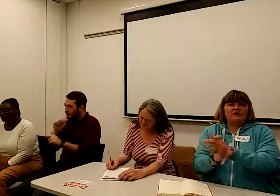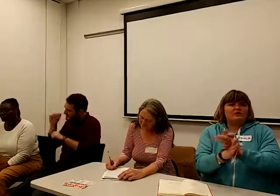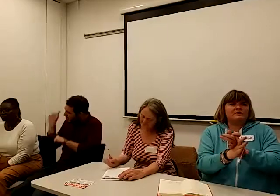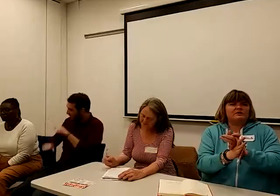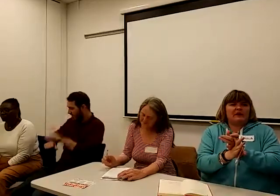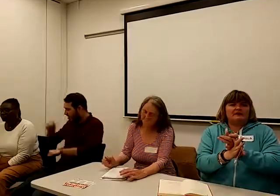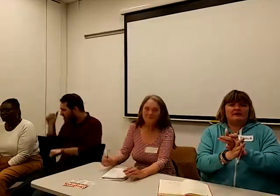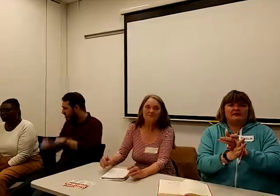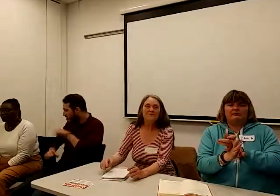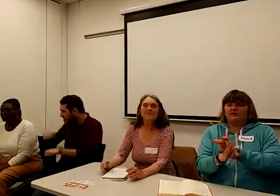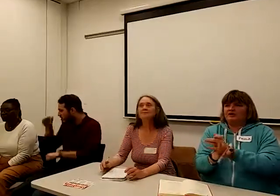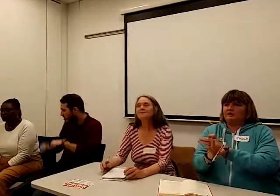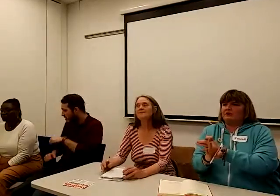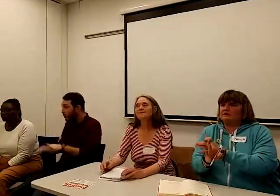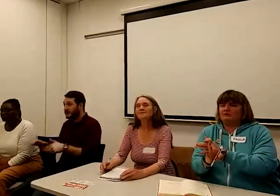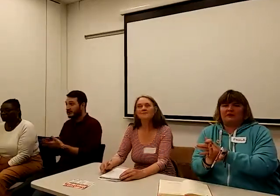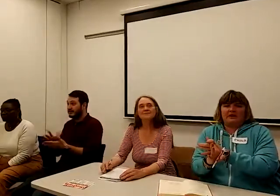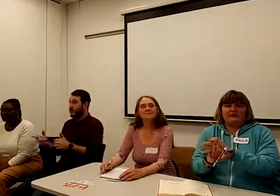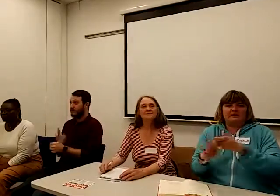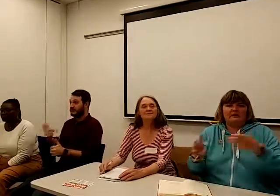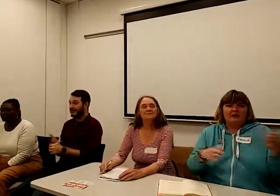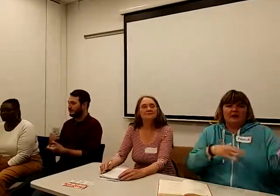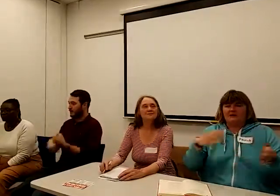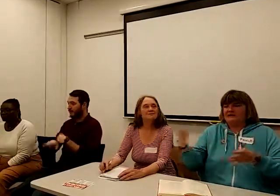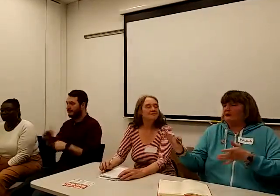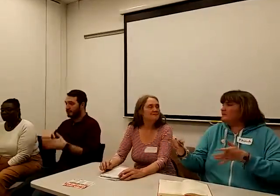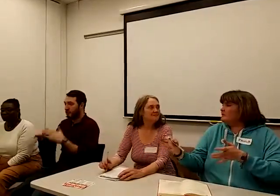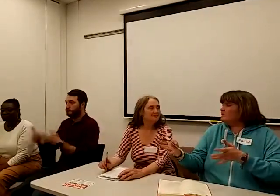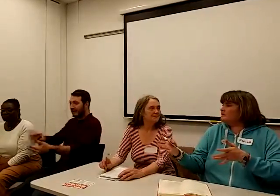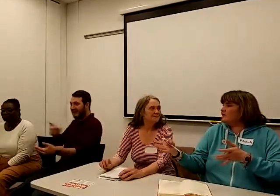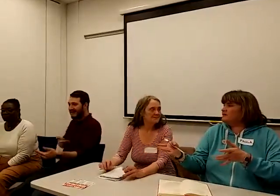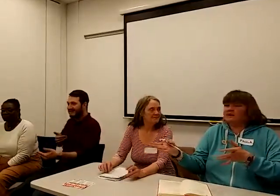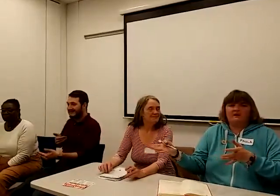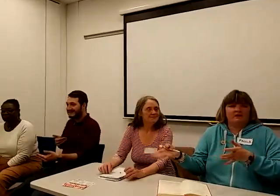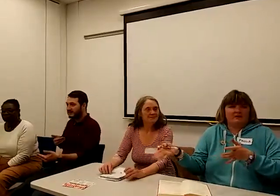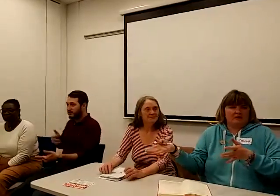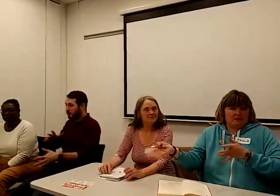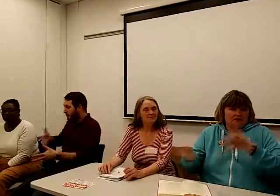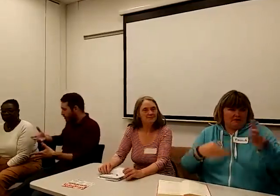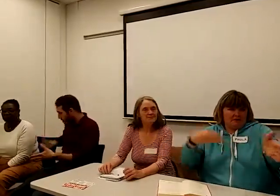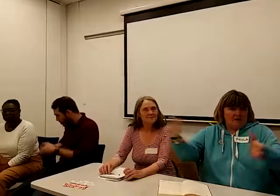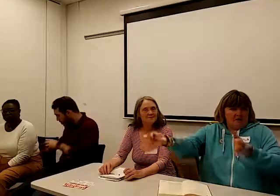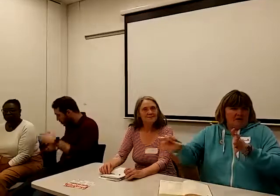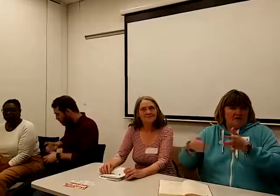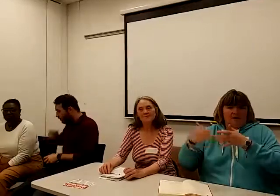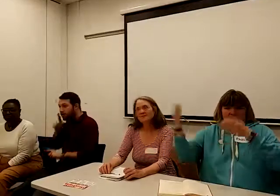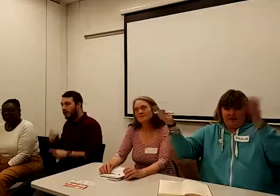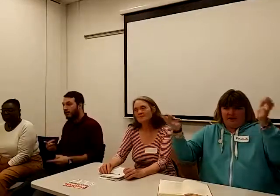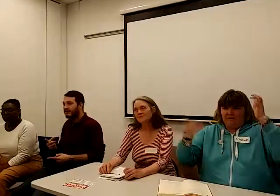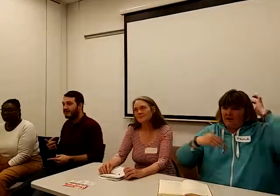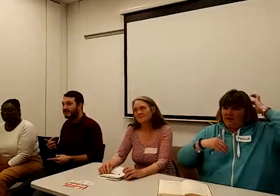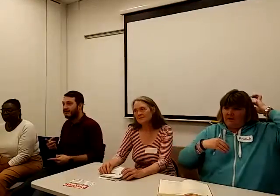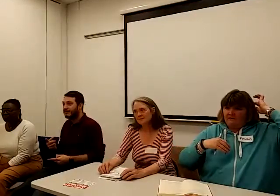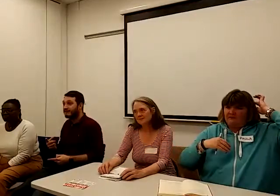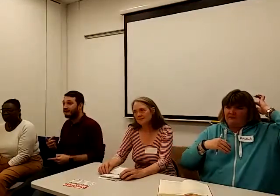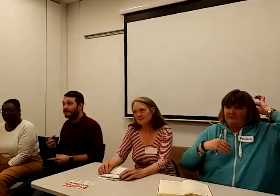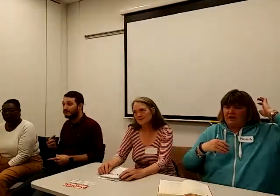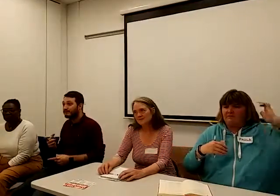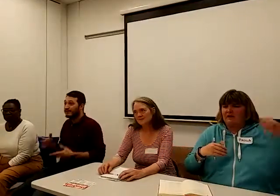which automatically puts you into arrears, hence how we've also seen the eviction rate